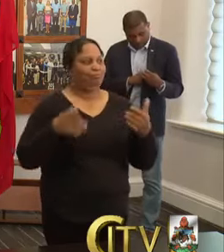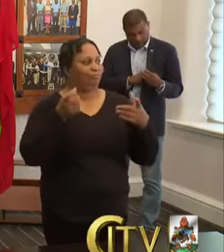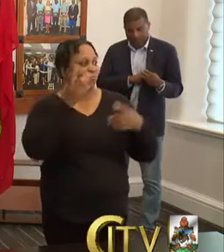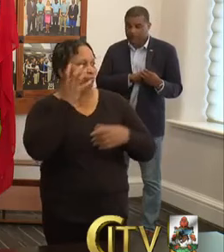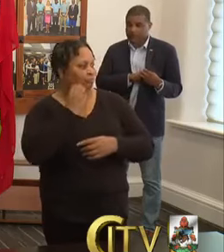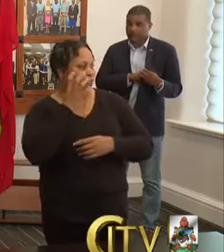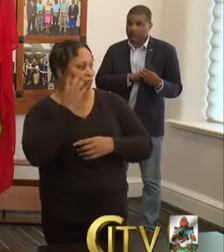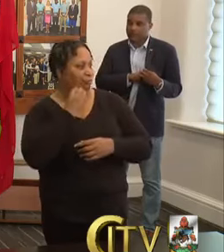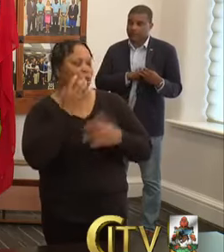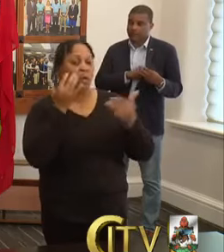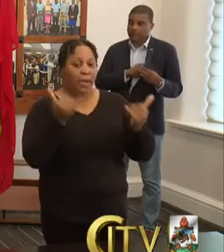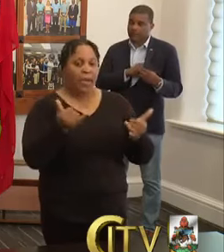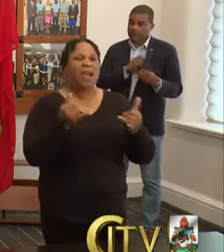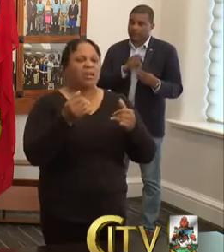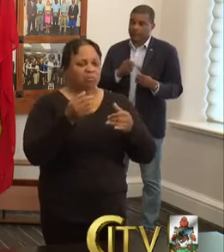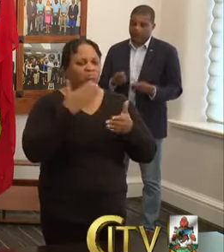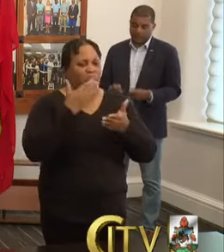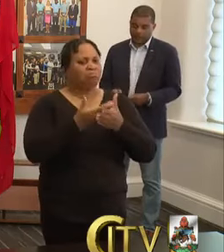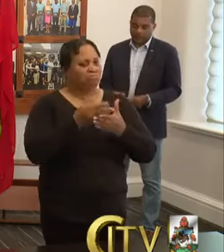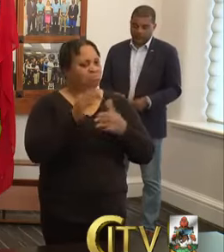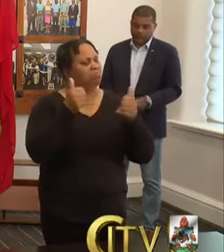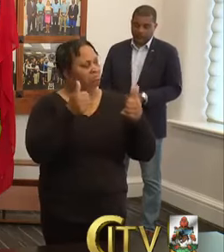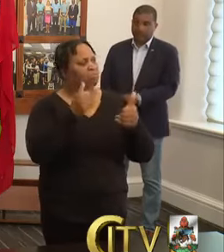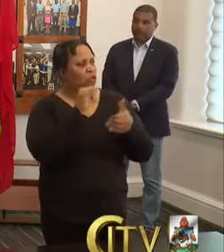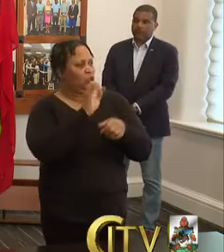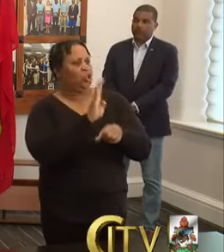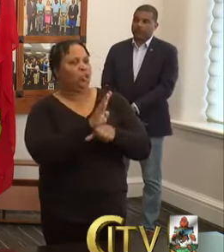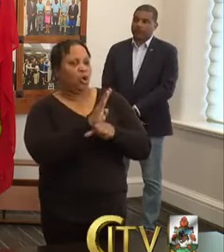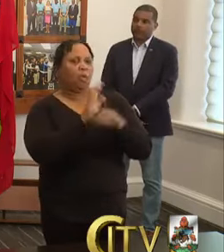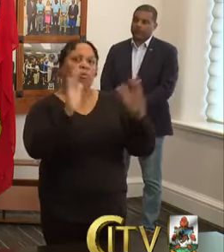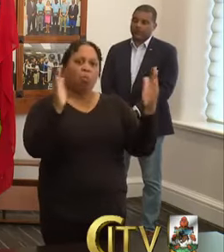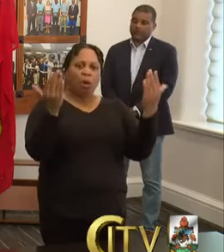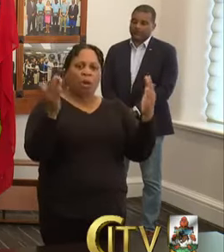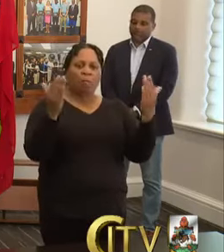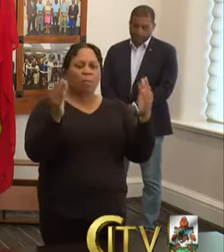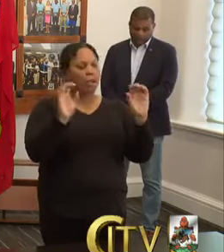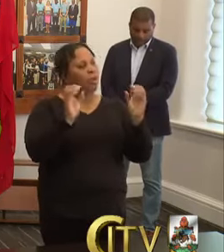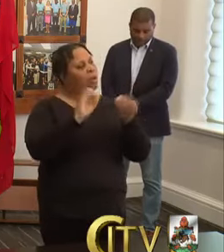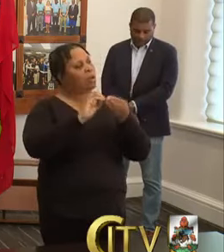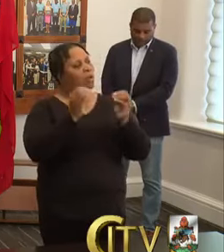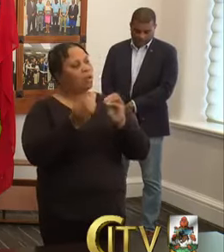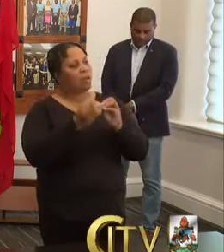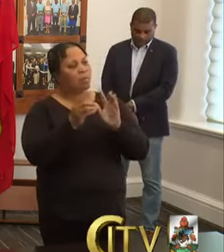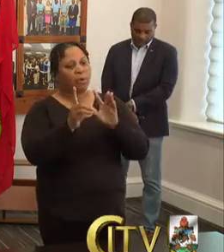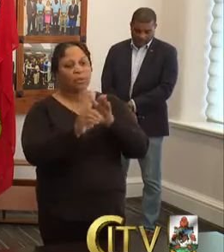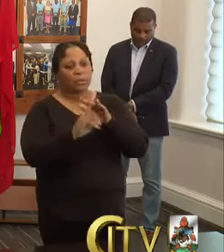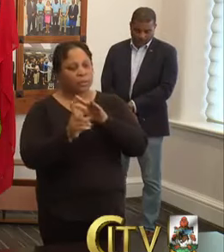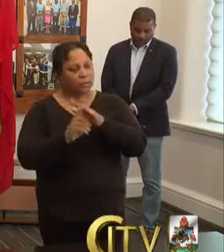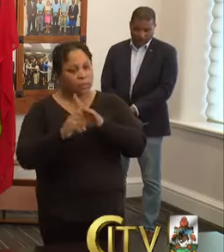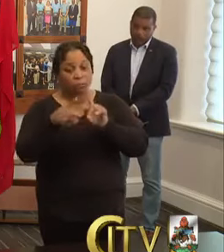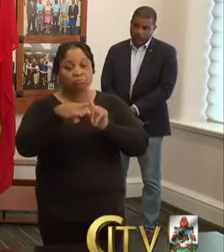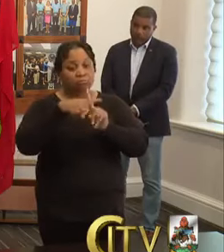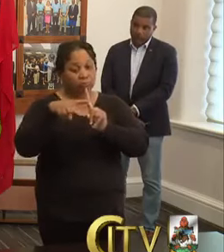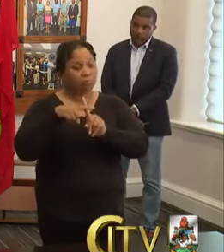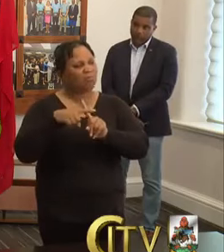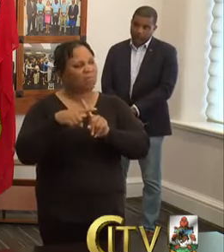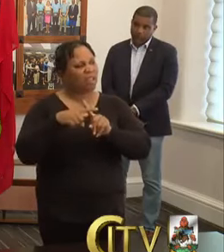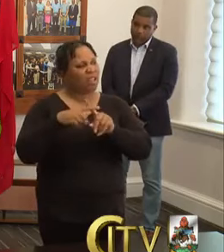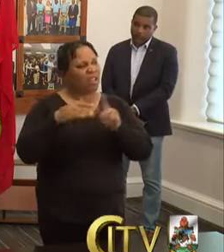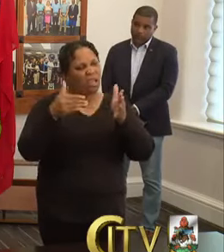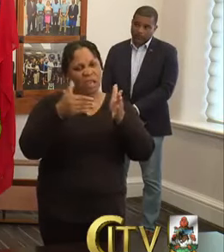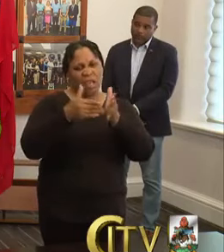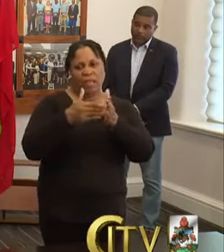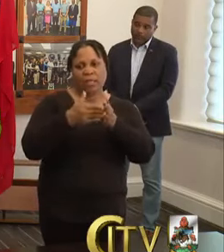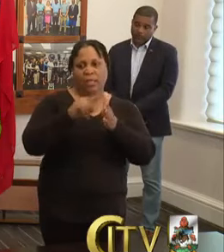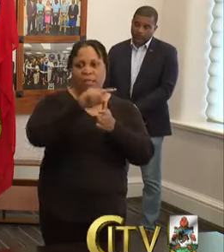are doing a decent job managing where we are. We are comparing the numbers of confirmed cases that we have versus what, uh, the